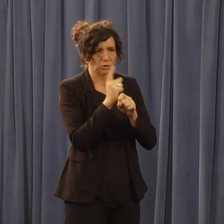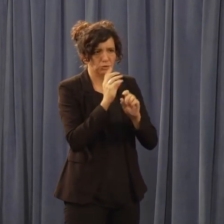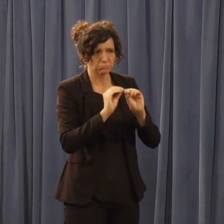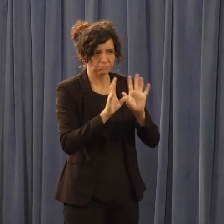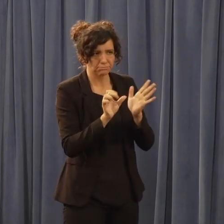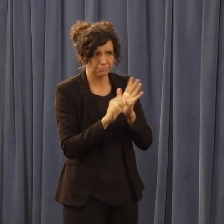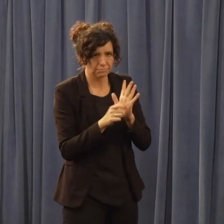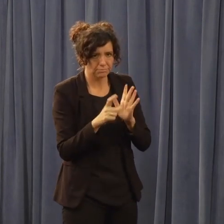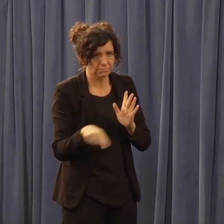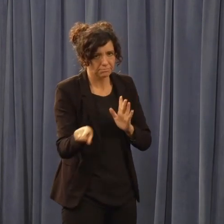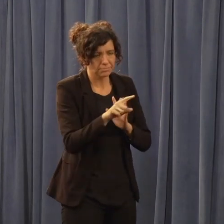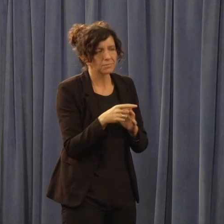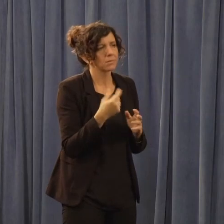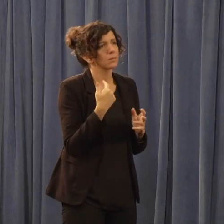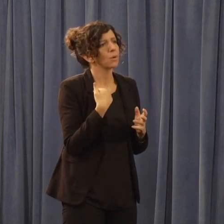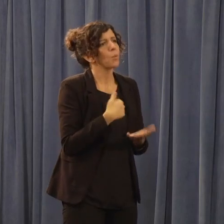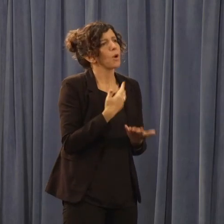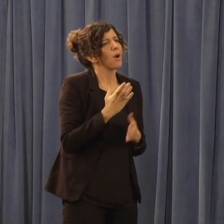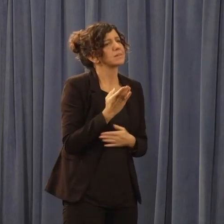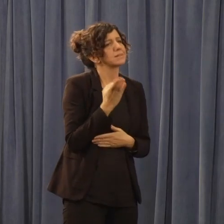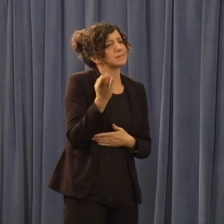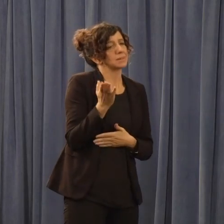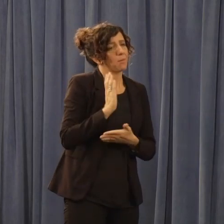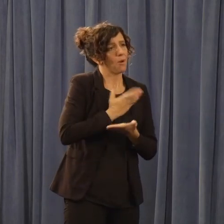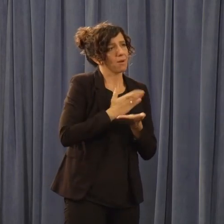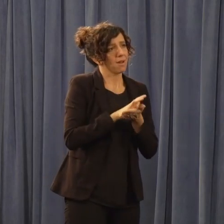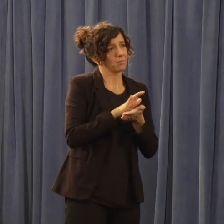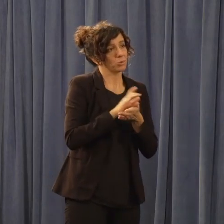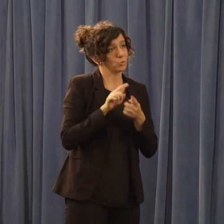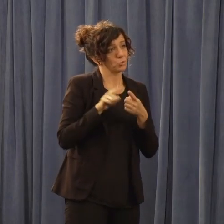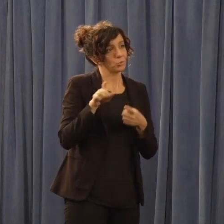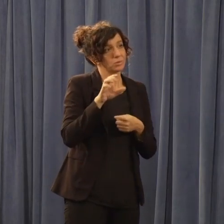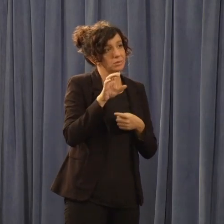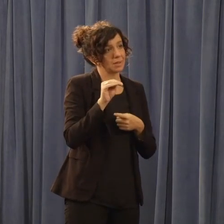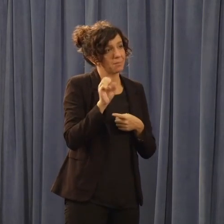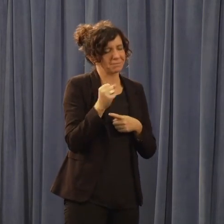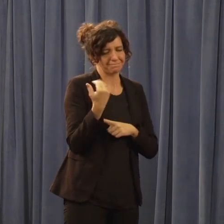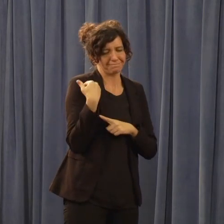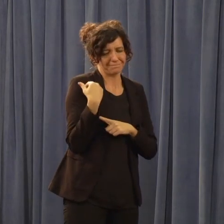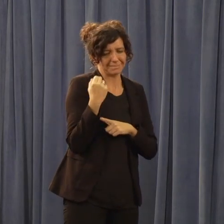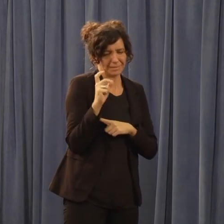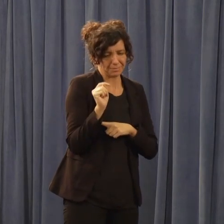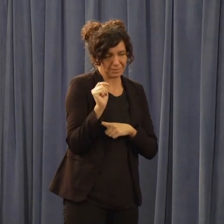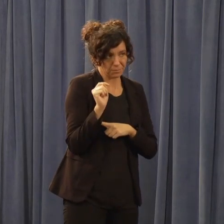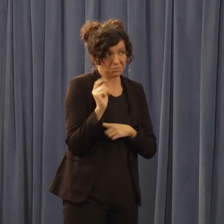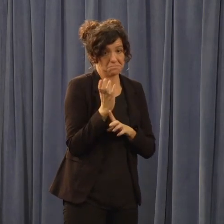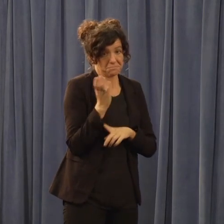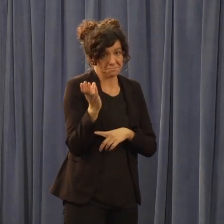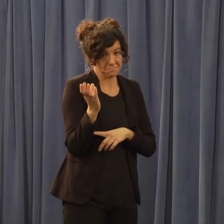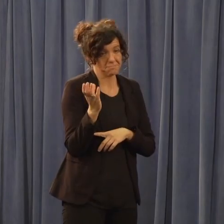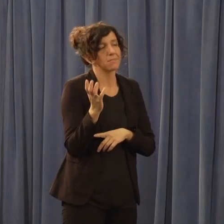clear. We've already submitted to CMS our documents. I think we did that last September. Um, and, uh, we're working hard to get that done. We'll get it done.